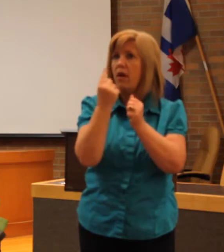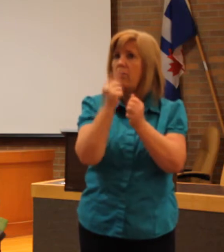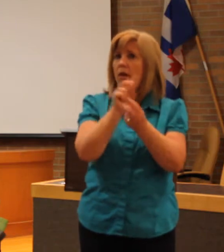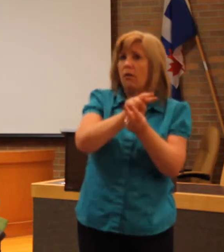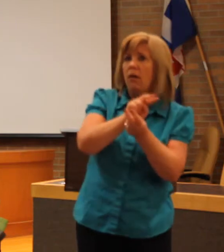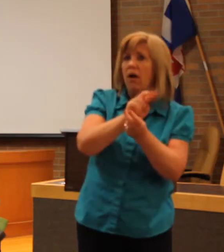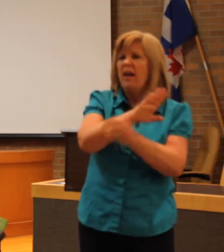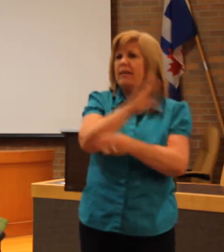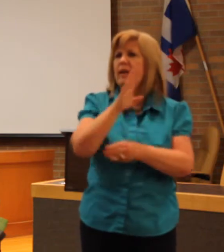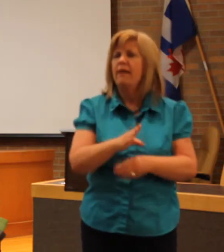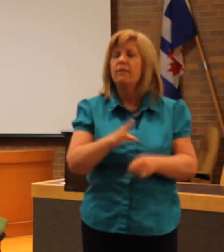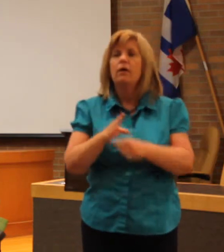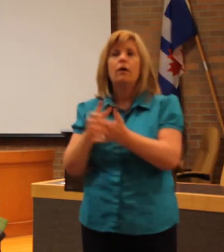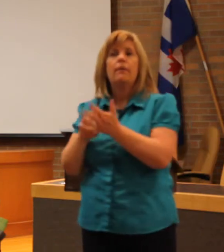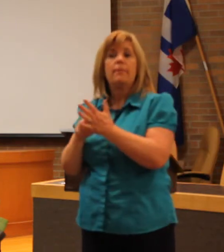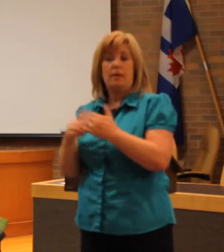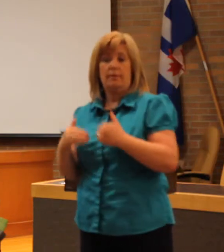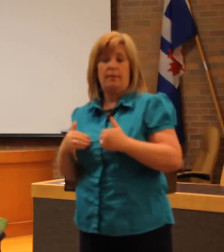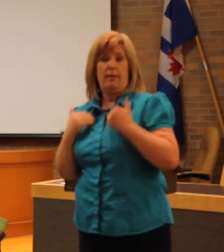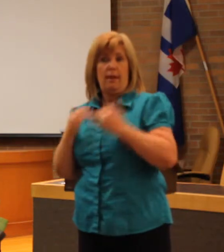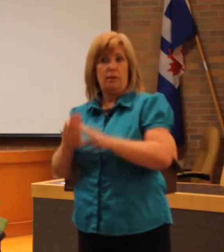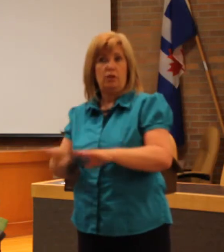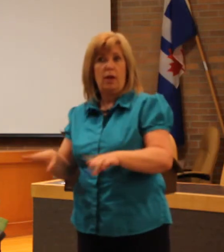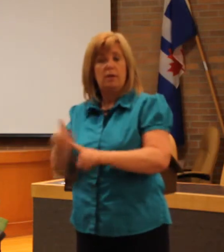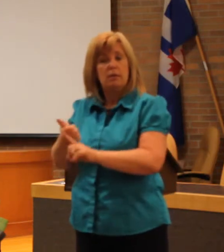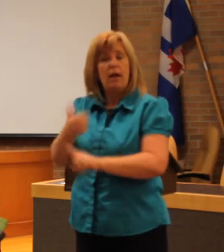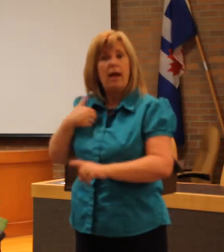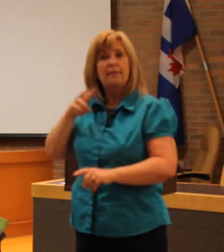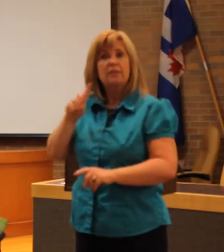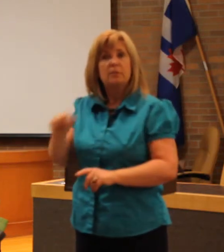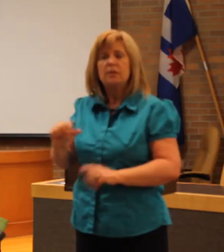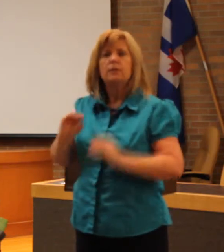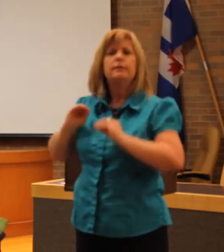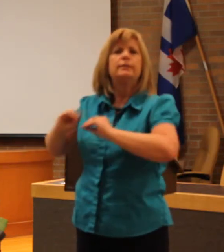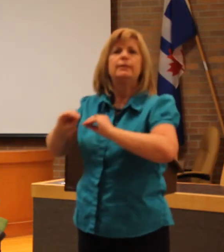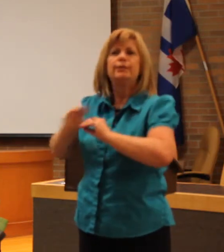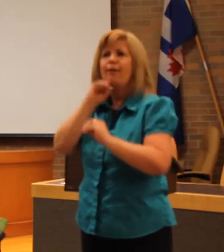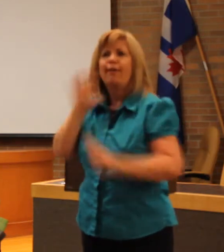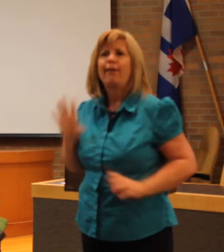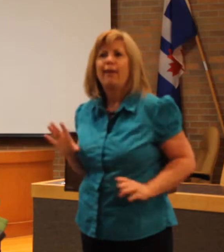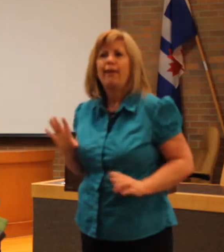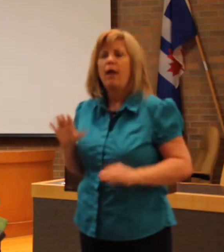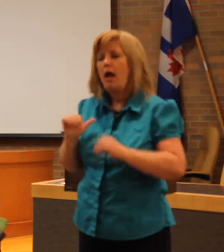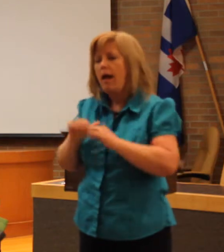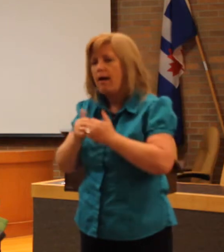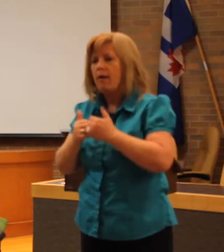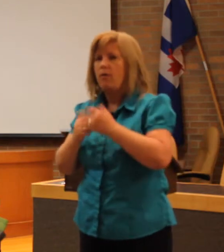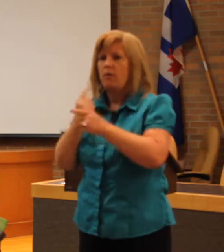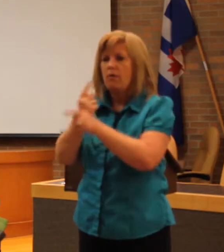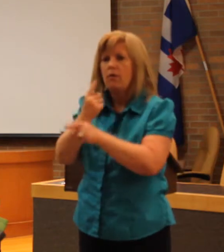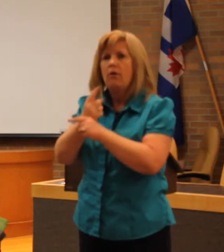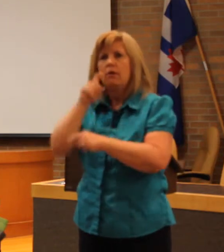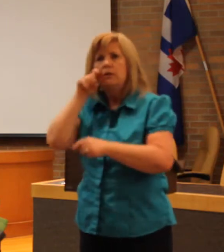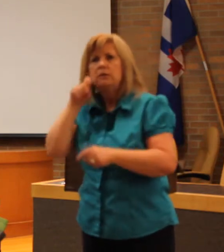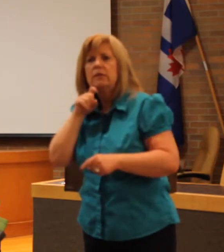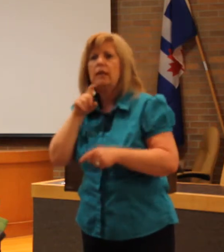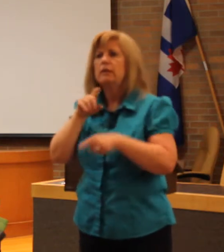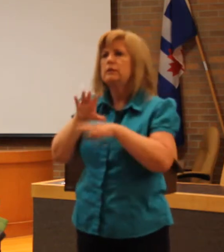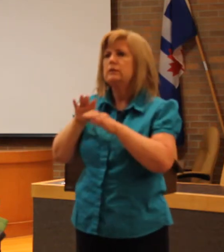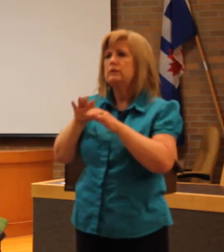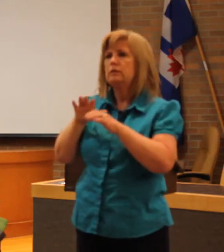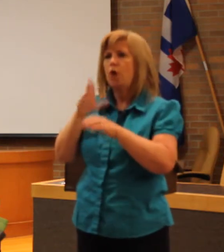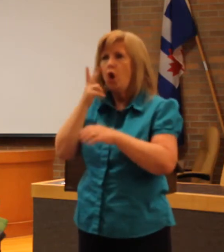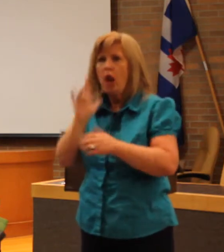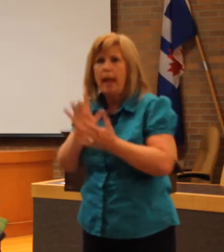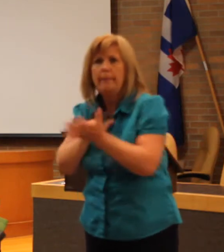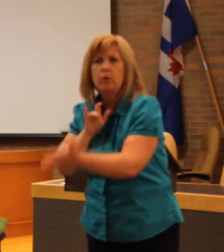a young child with a disability may not be taught about sexual abuse. or a young, a youth with a disability might not